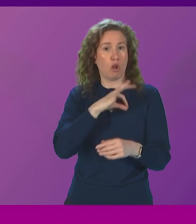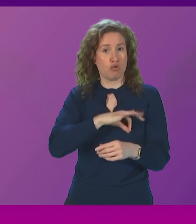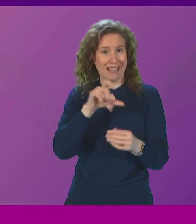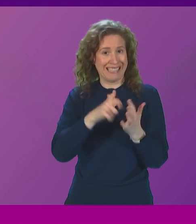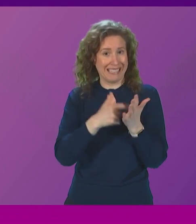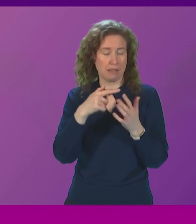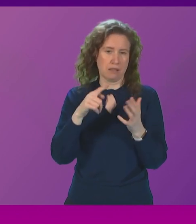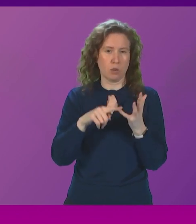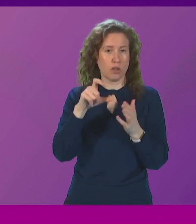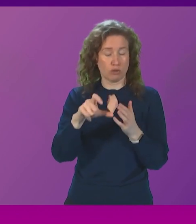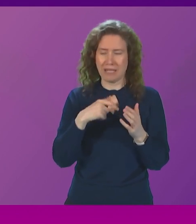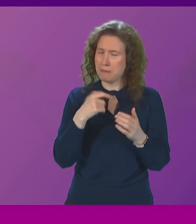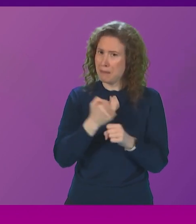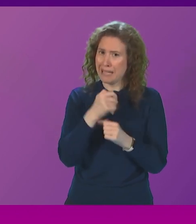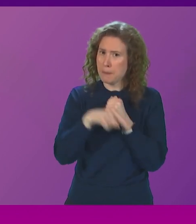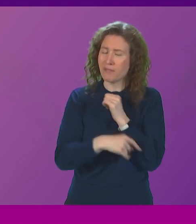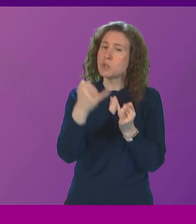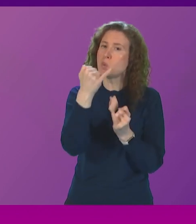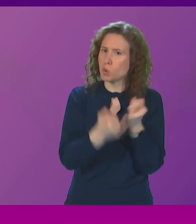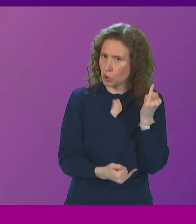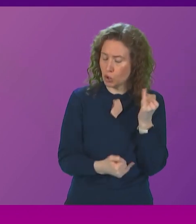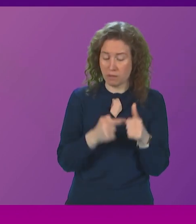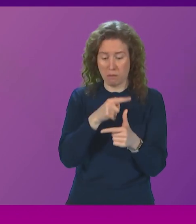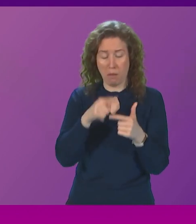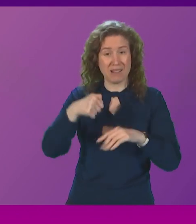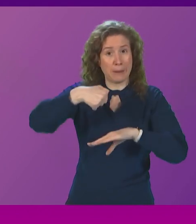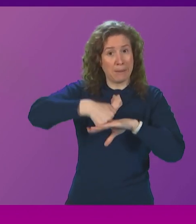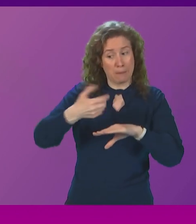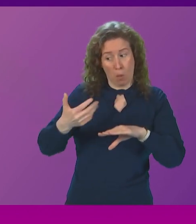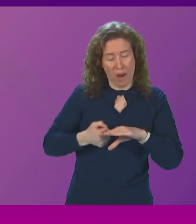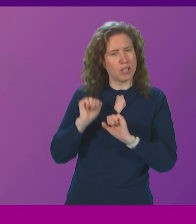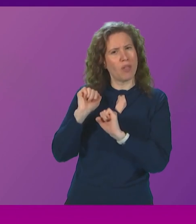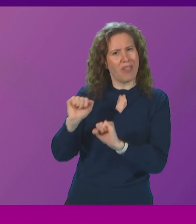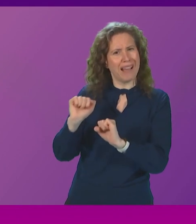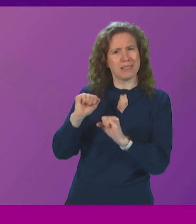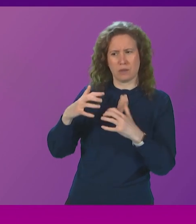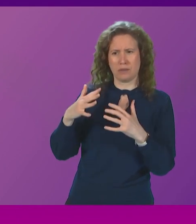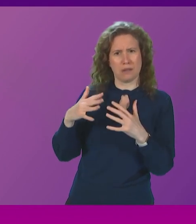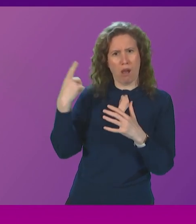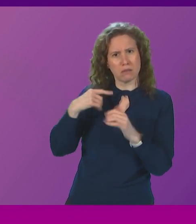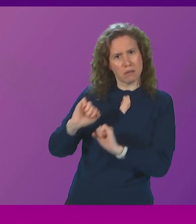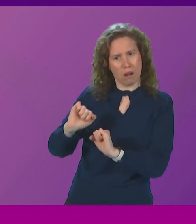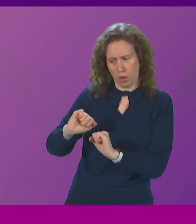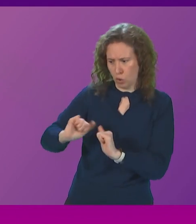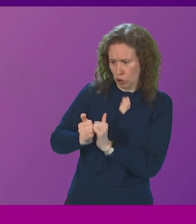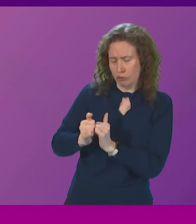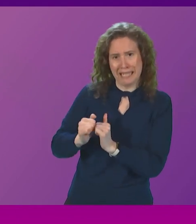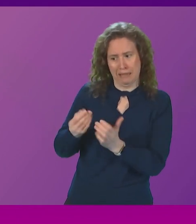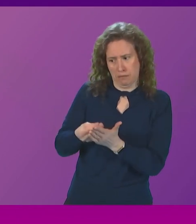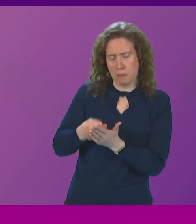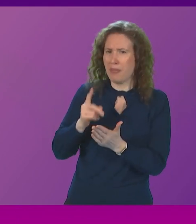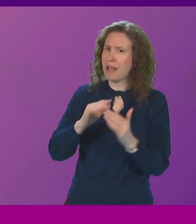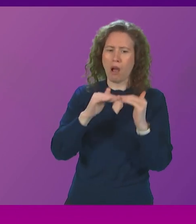worsening poverty and of course the minimum wage set by Westminster is well below the living wage